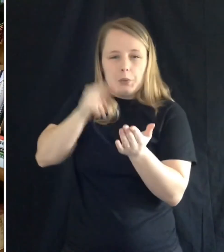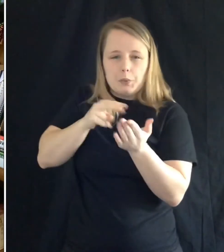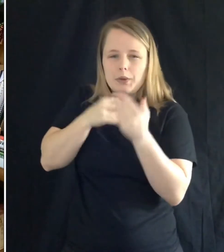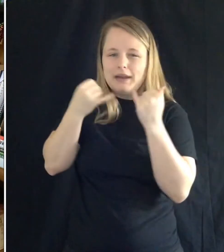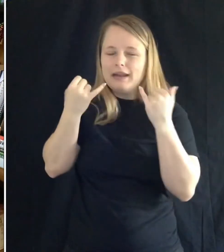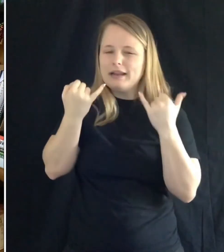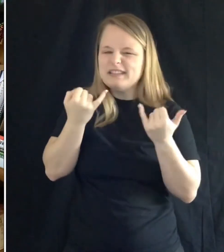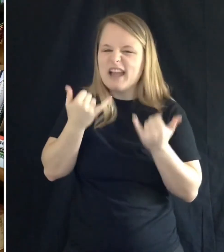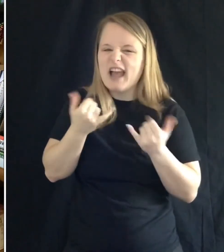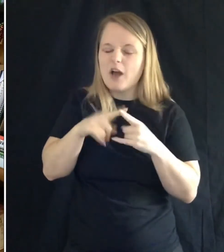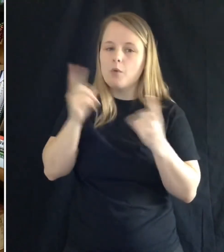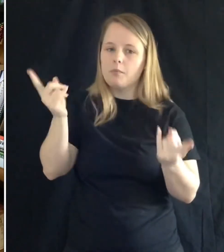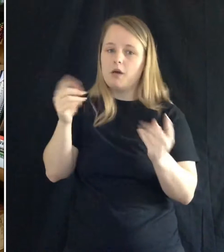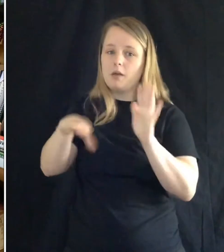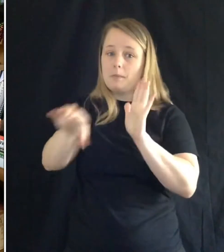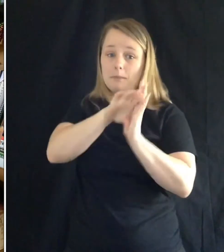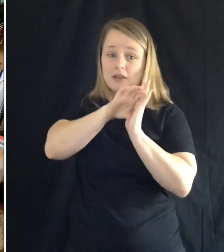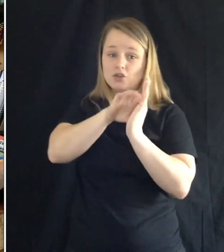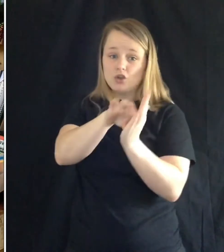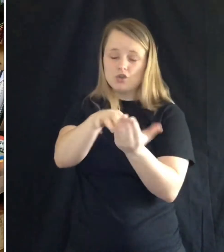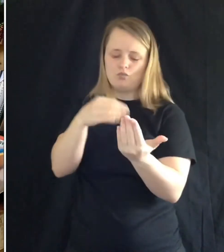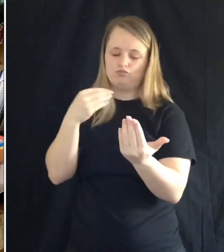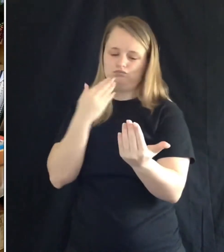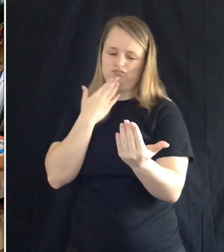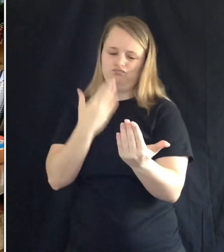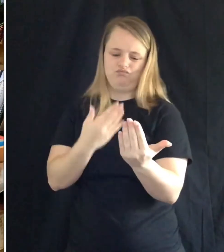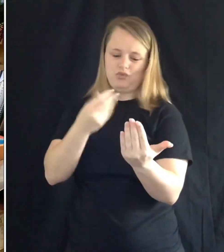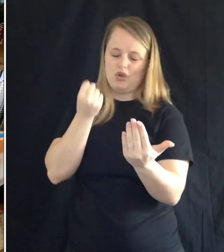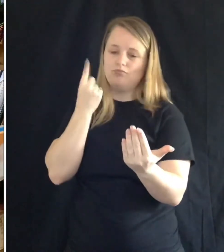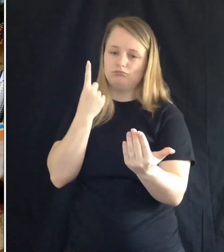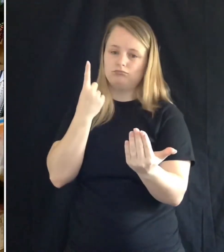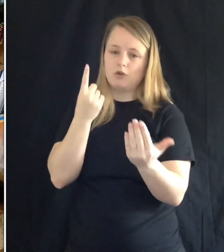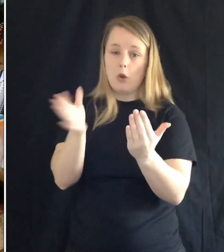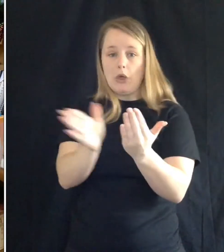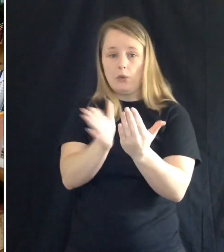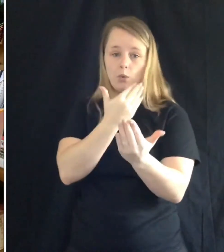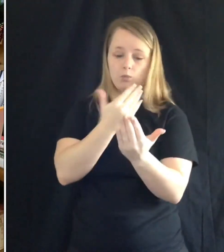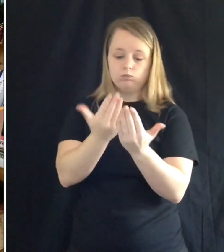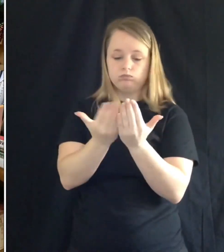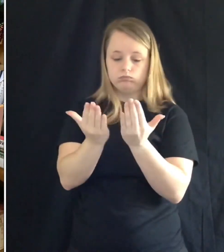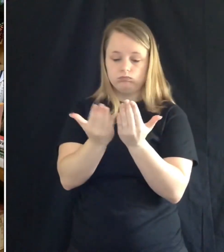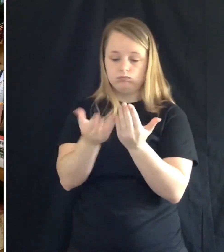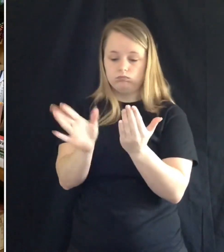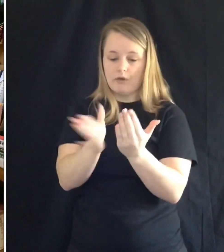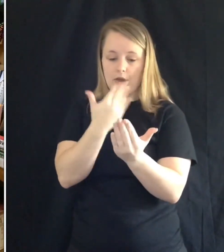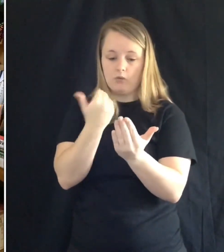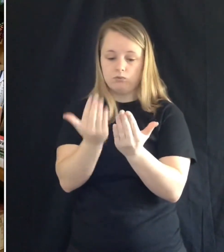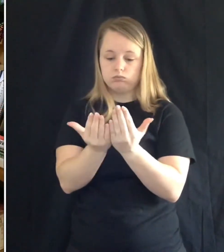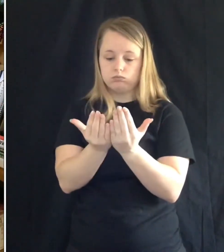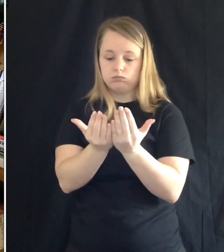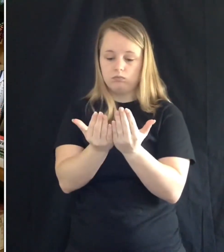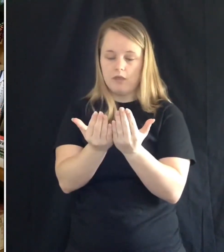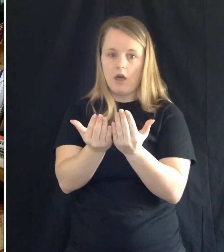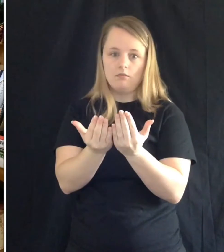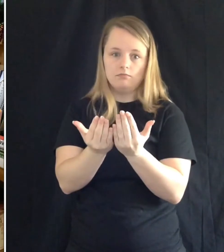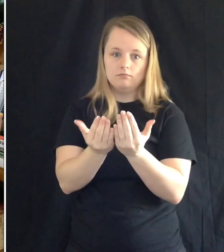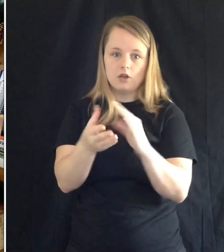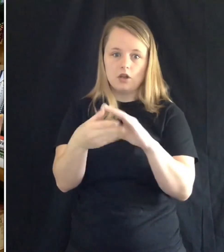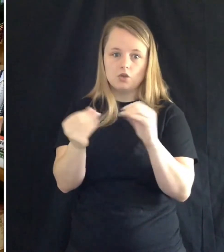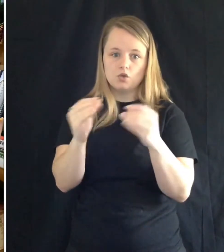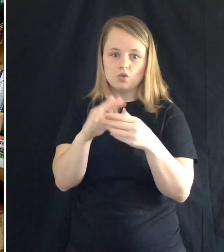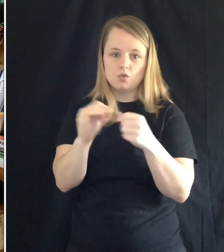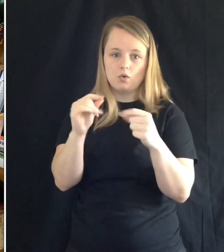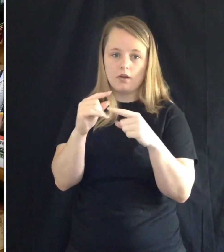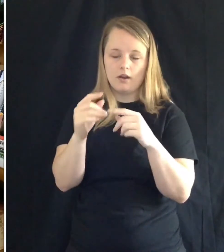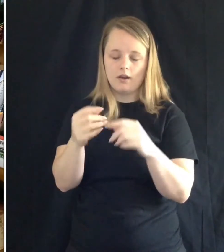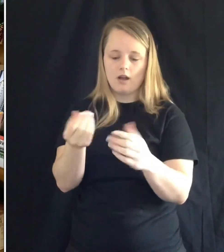good at looking at the pictures. Shoo! Shoo! Then he got to the part about Superfrog flying